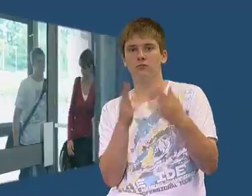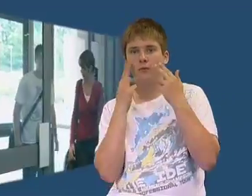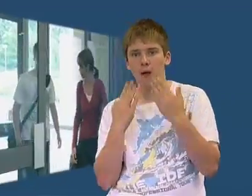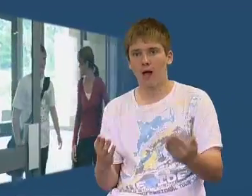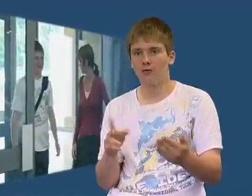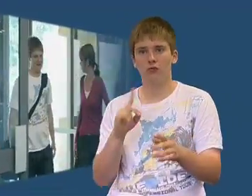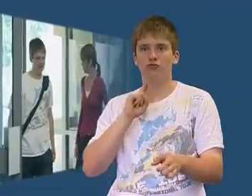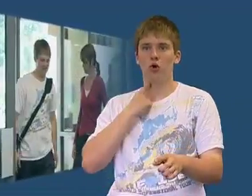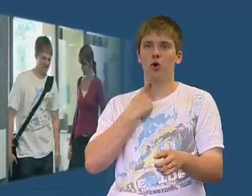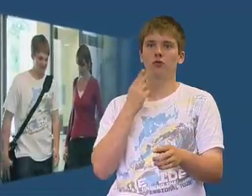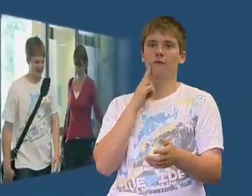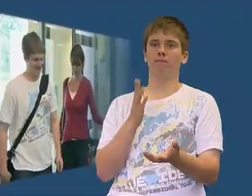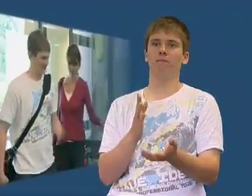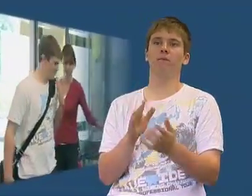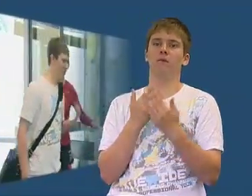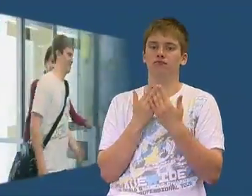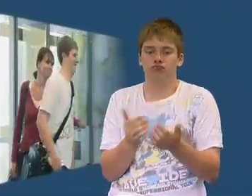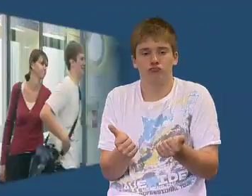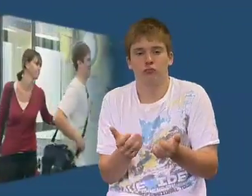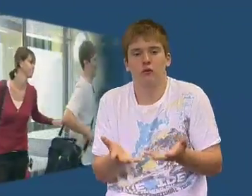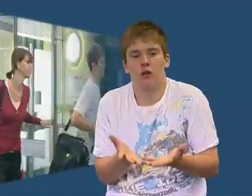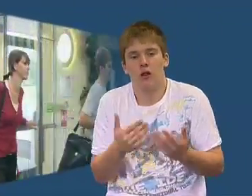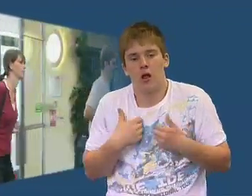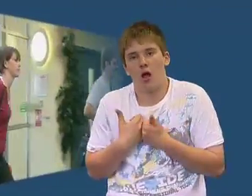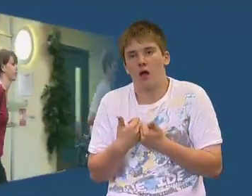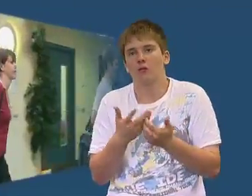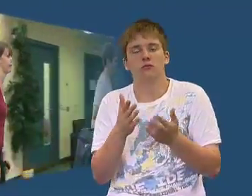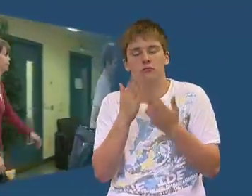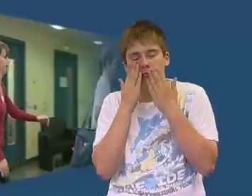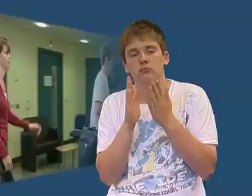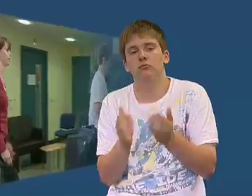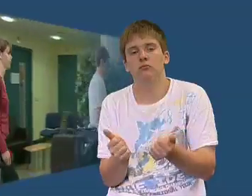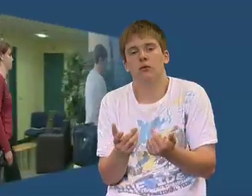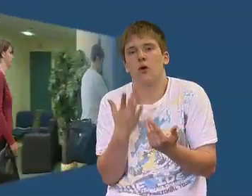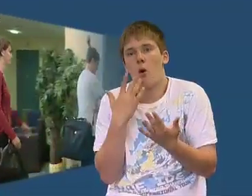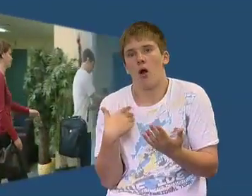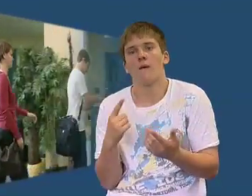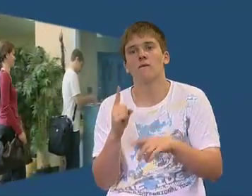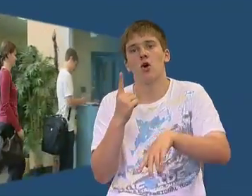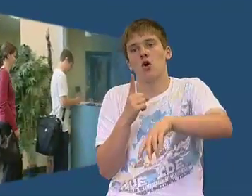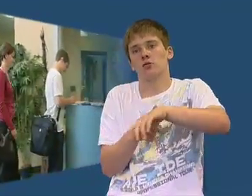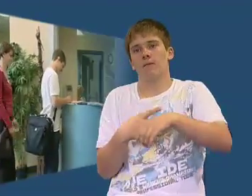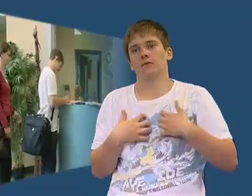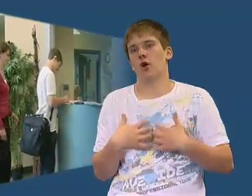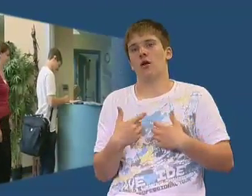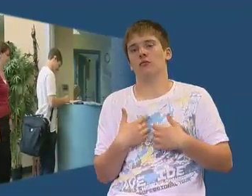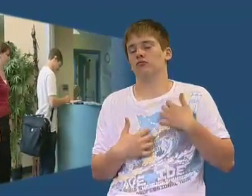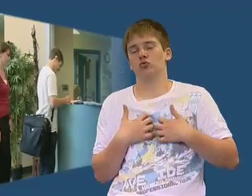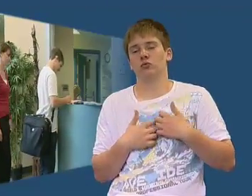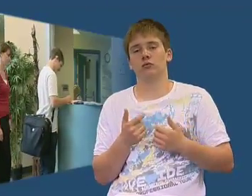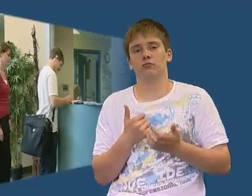And everybody respected me, they weren't cruel at all, everyone encouraged me, were kind, really respectful. It was the first time I'd been, it was really interesting. I thought it